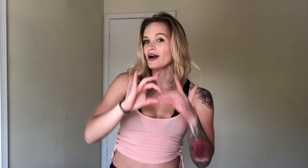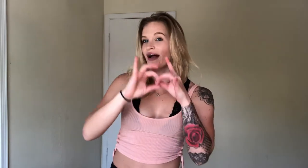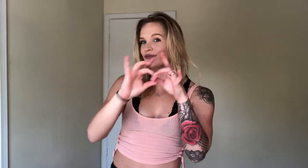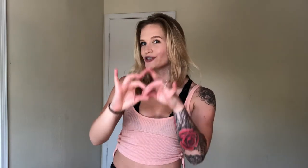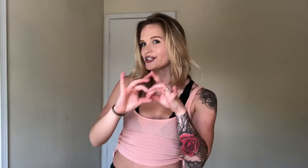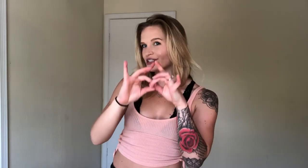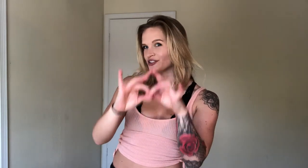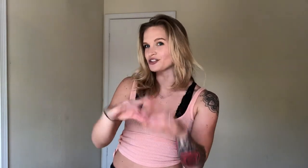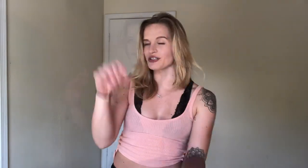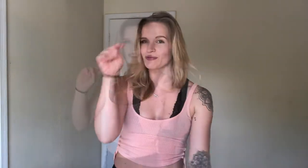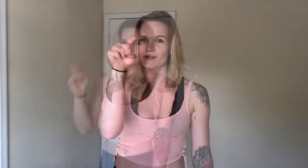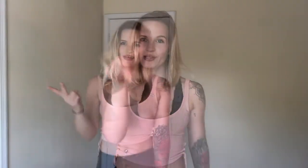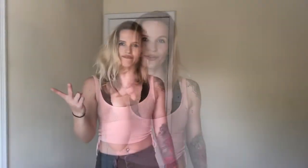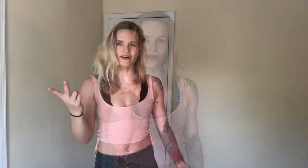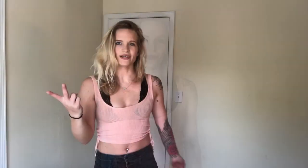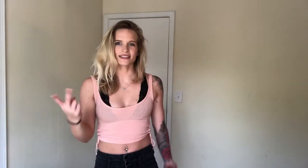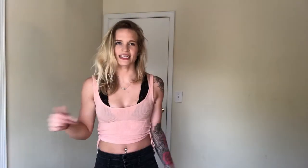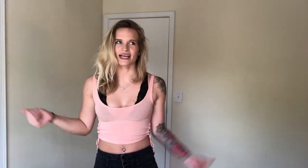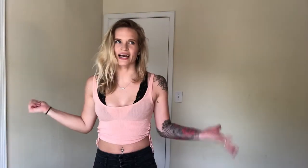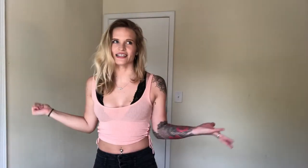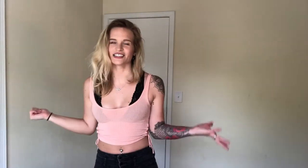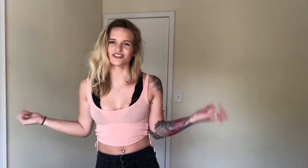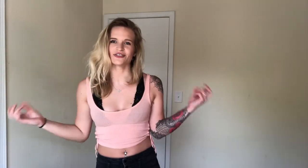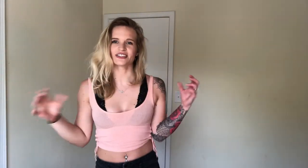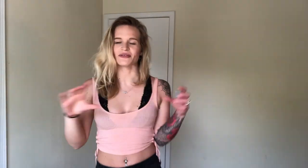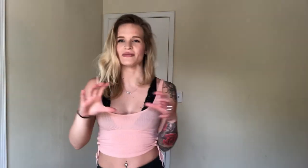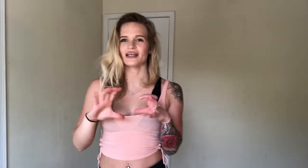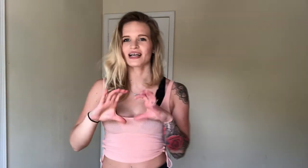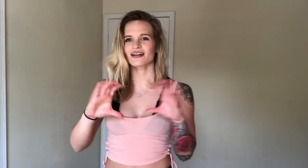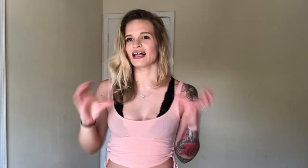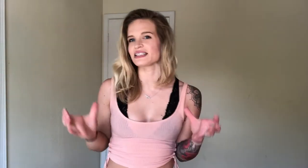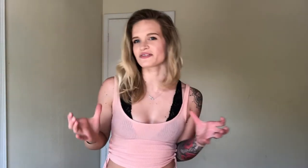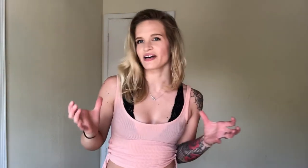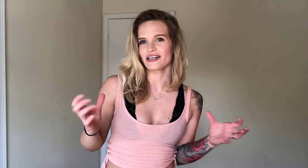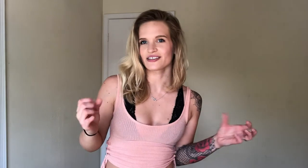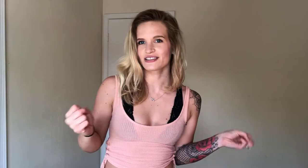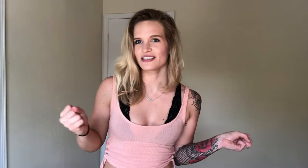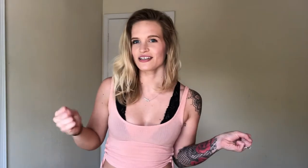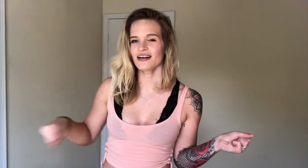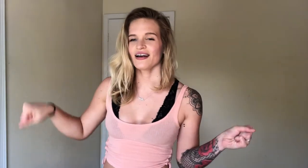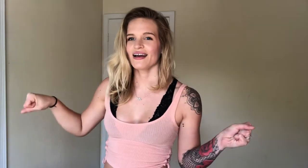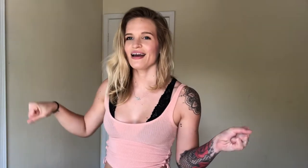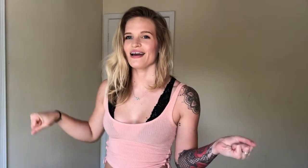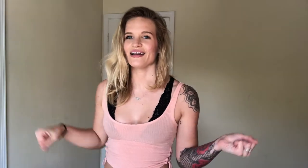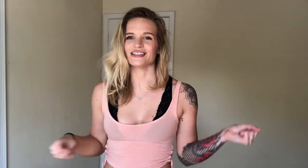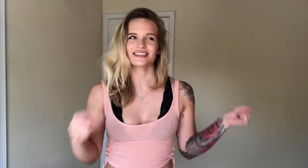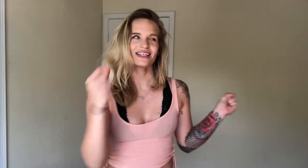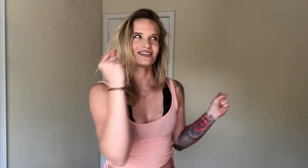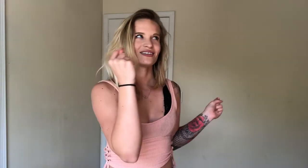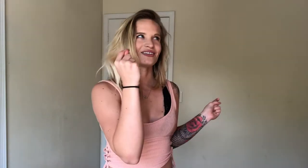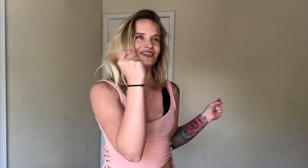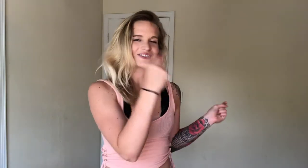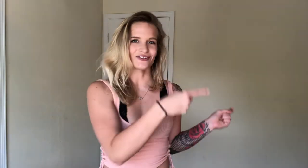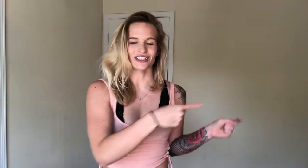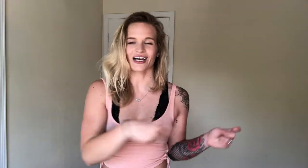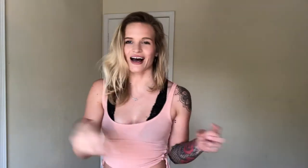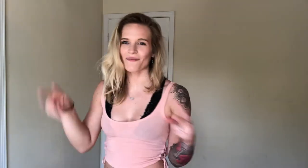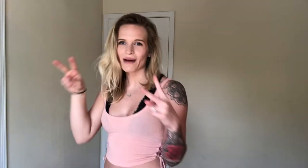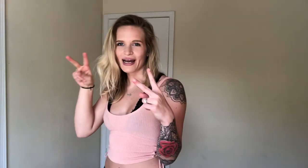have a relationship. second verse. I kind of just use some. Classifiers here. And it's. So she caught my